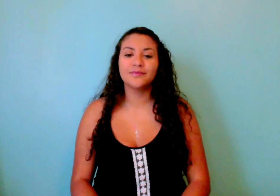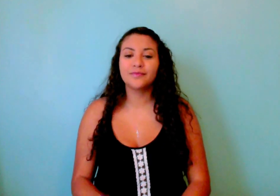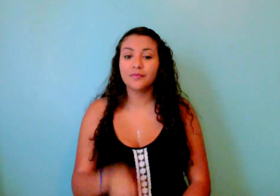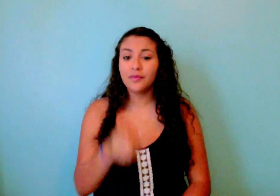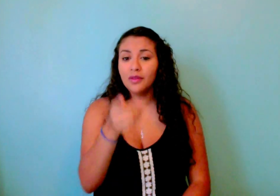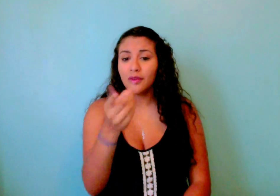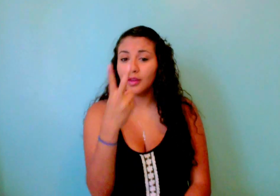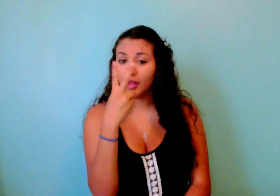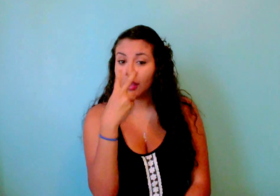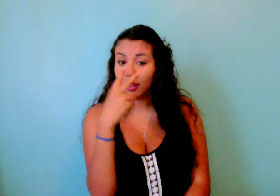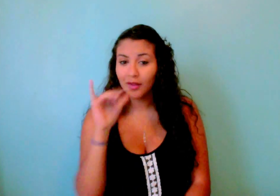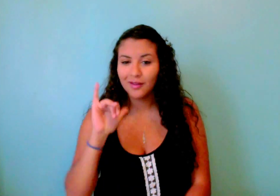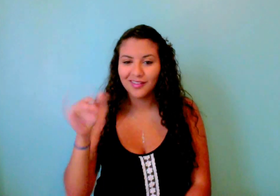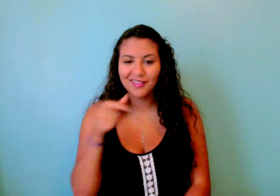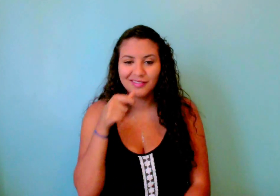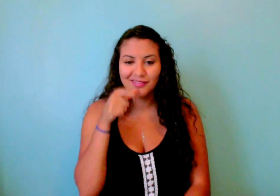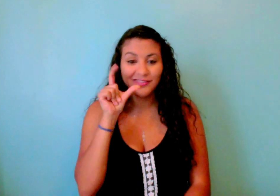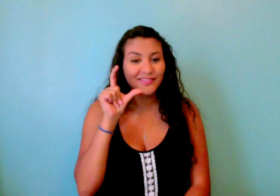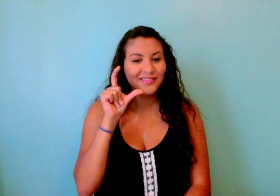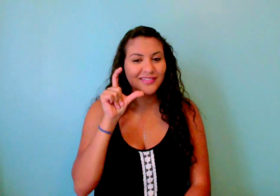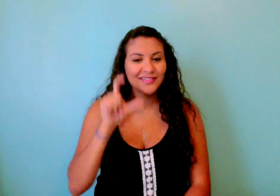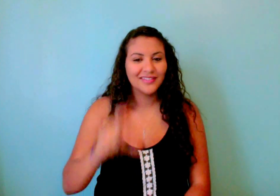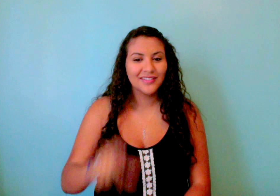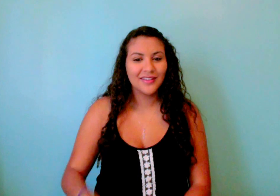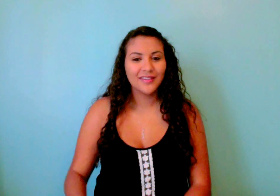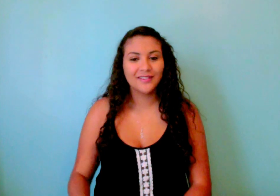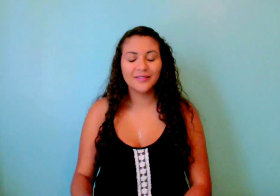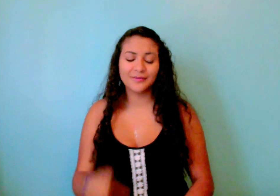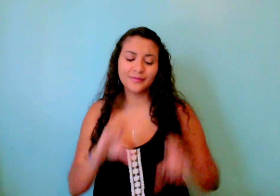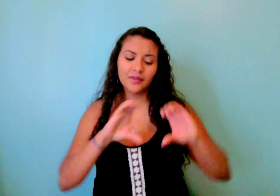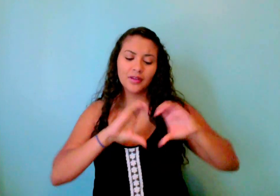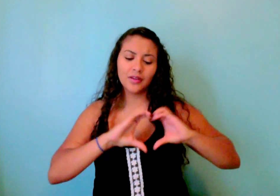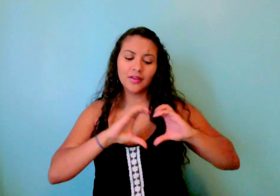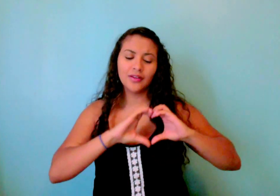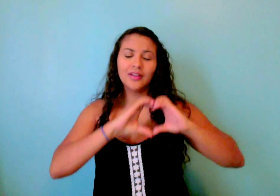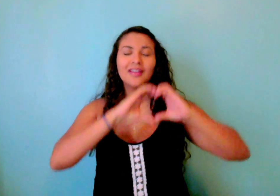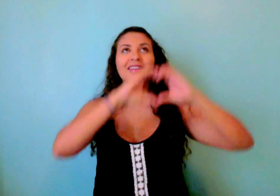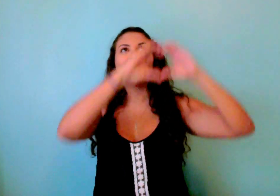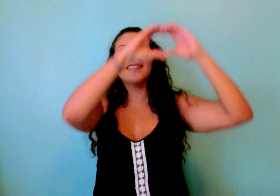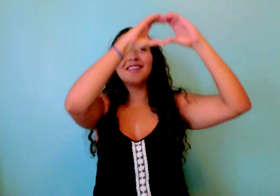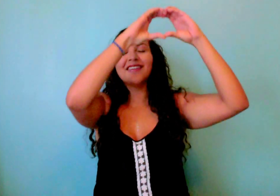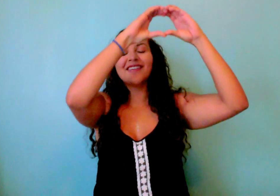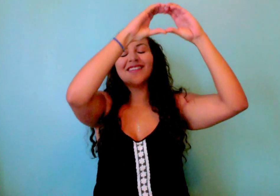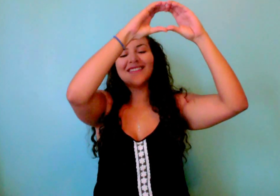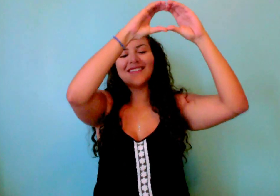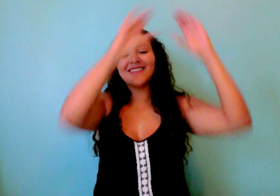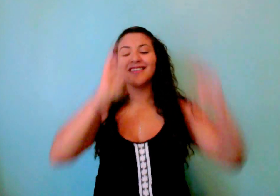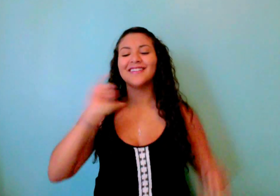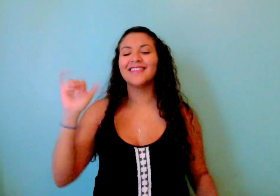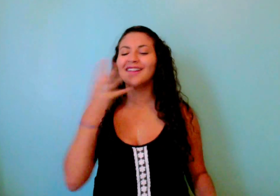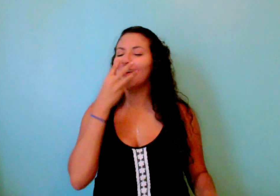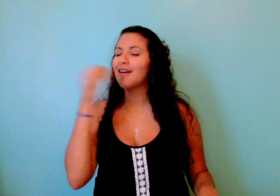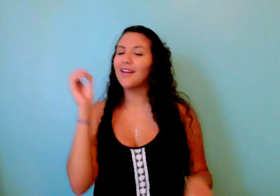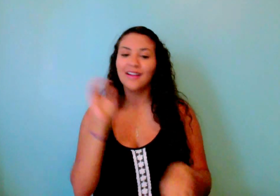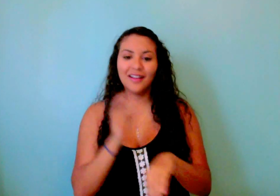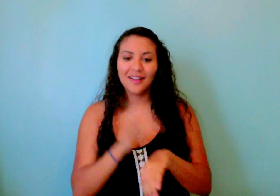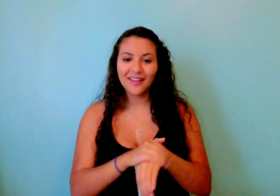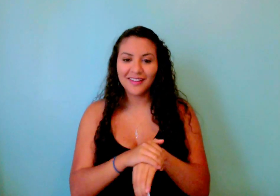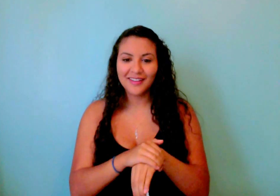Your eyes like a shot of whiskey Warms me up like a summer night